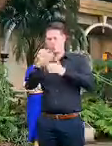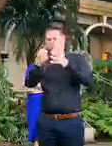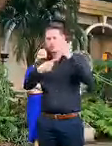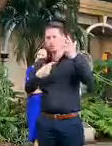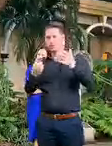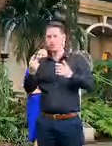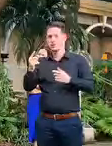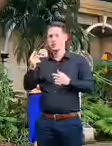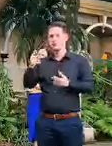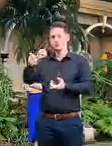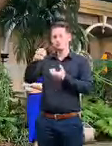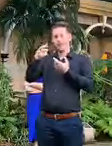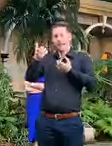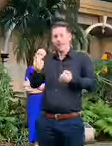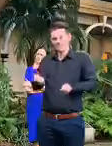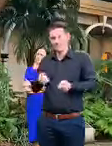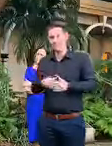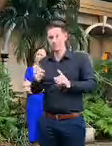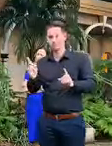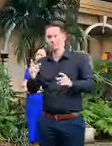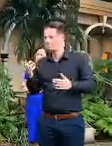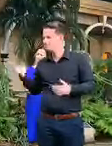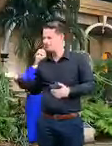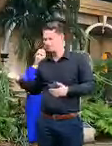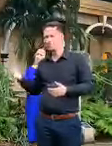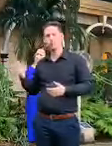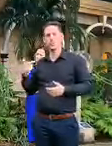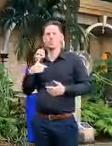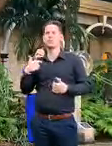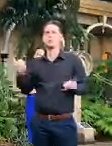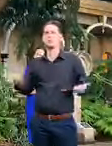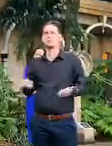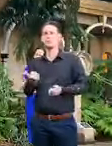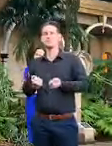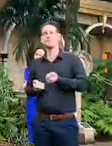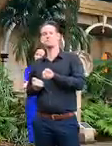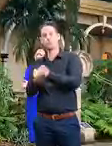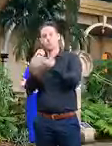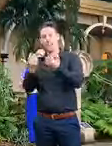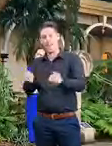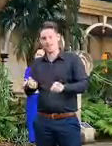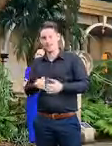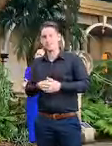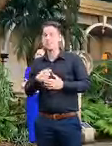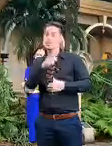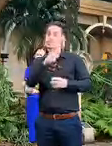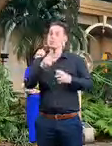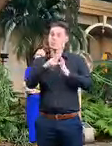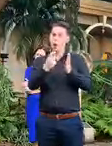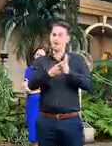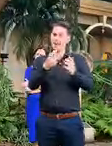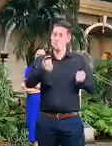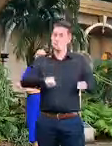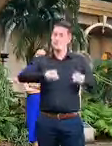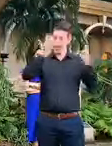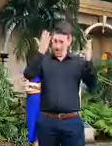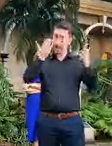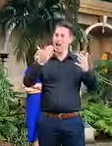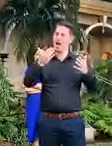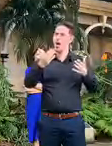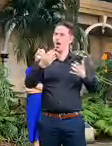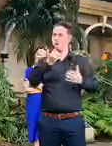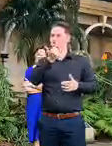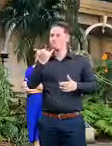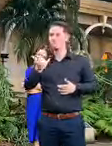yep we have been given enormous support so i've had retired doctors coming forward offering their